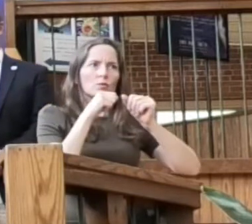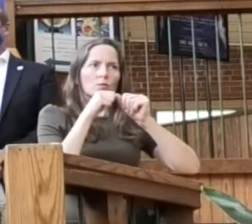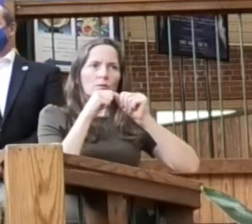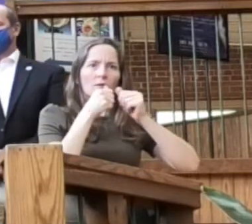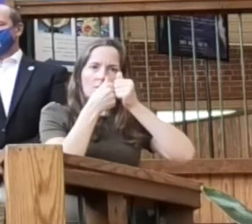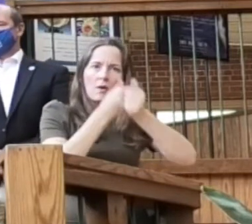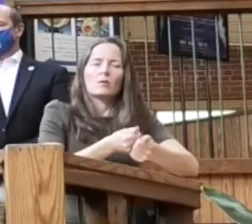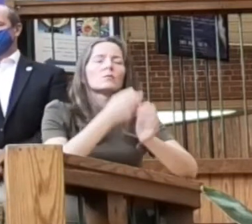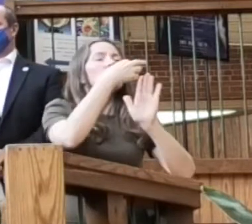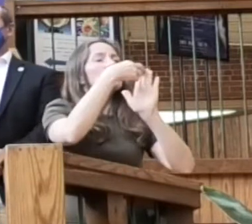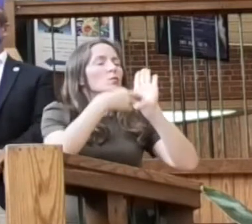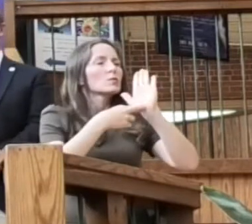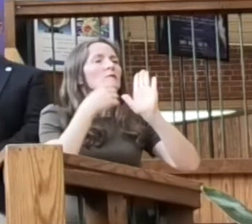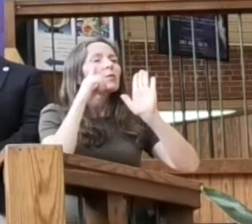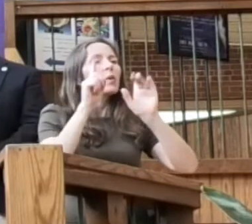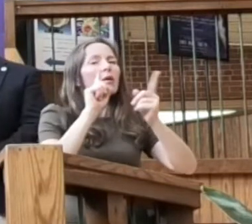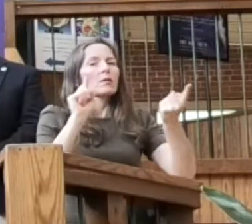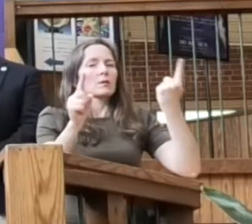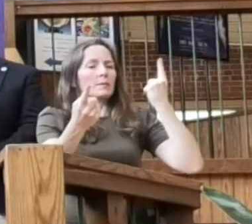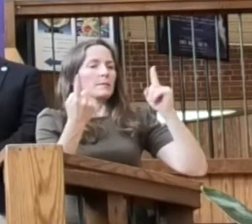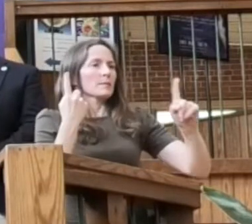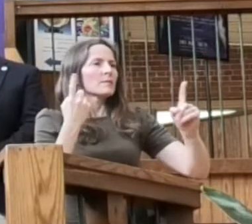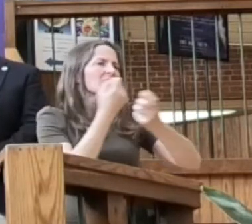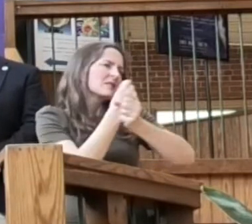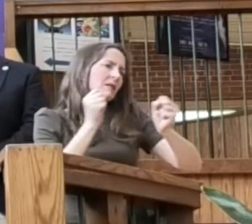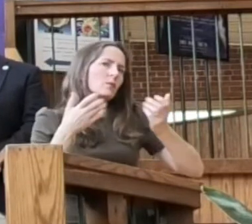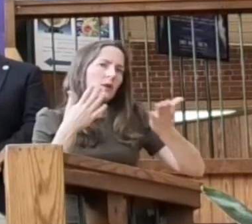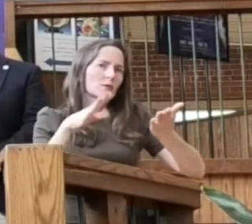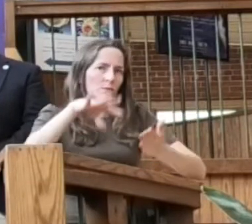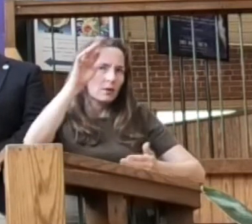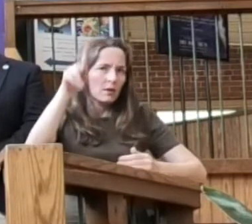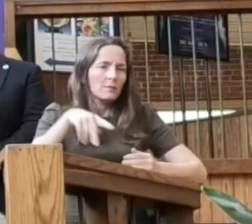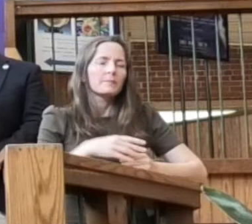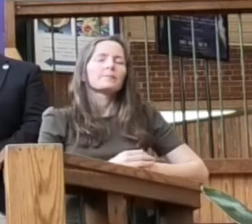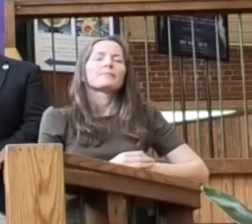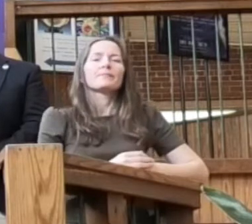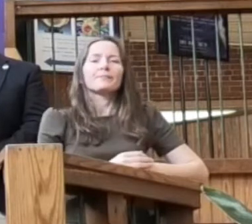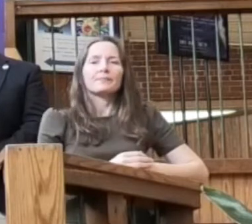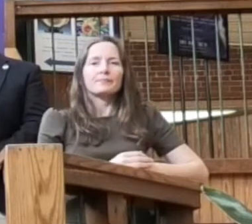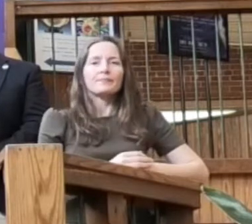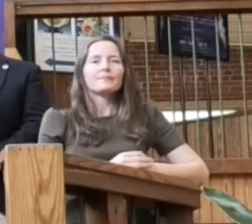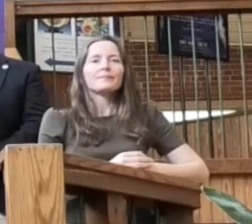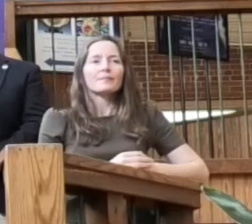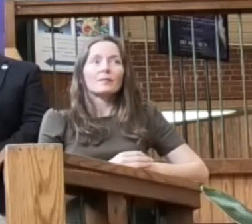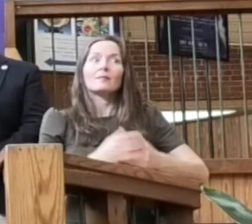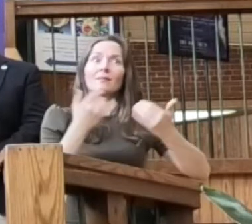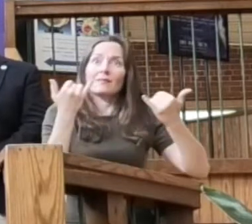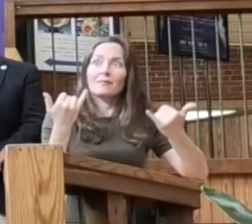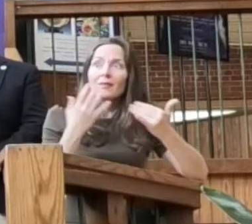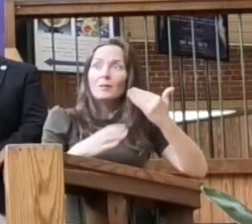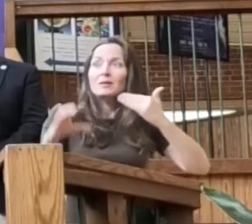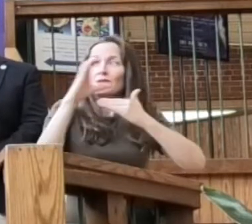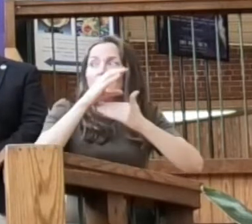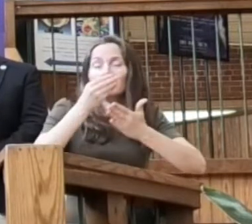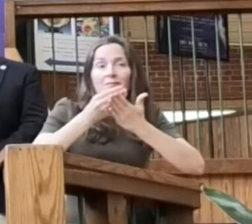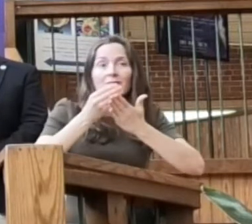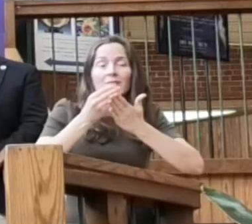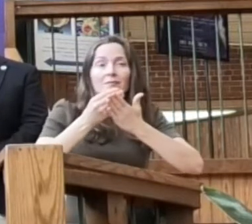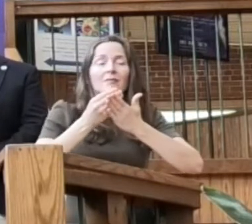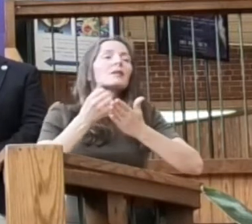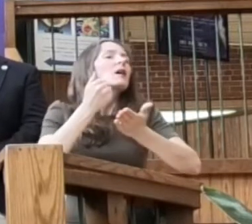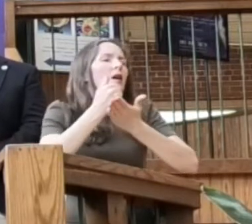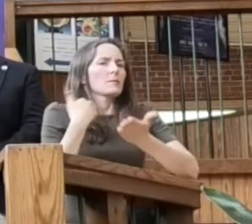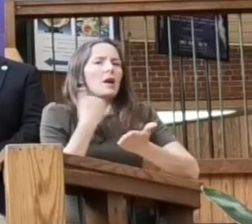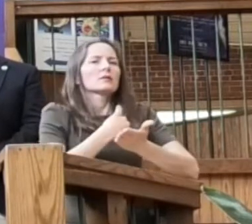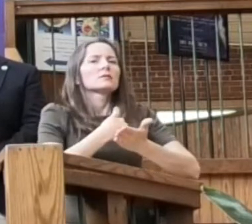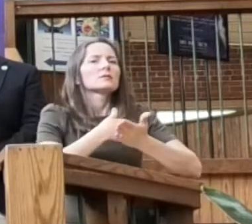and a safe pickup. This additional helping hand will actually go towards the marketing effort